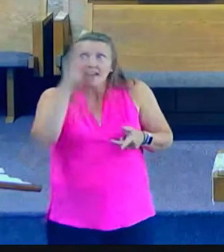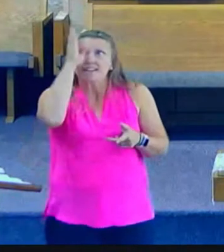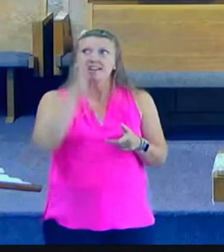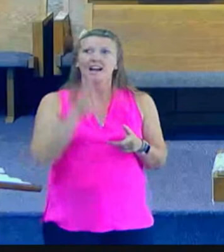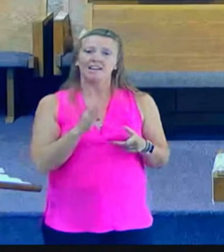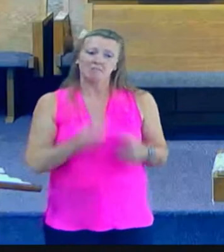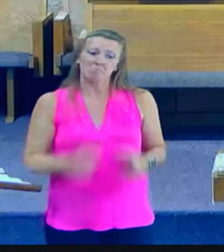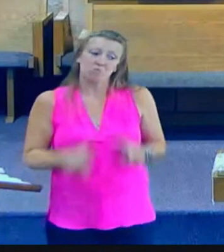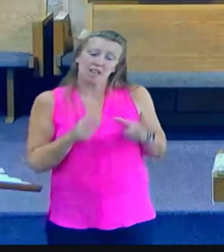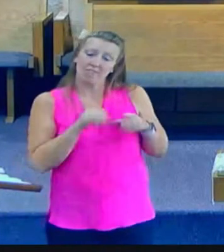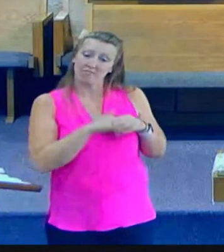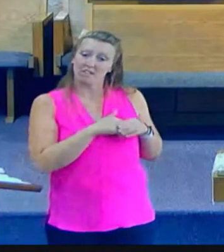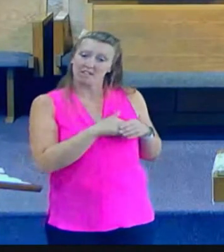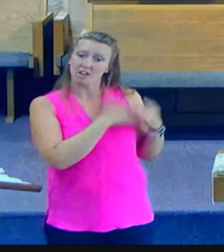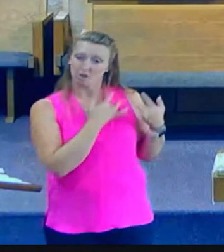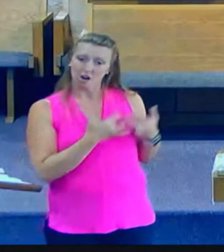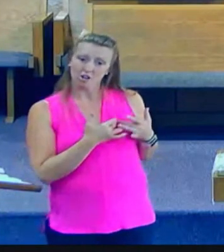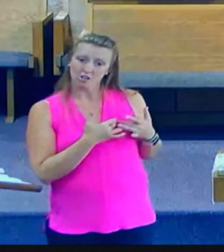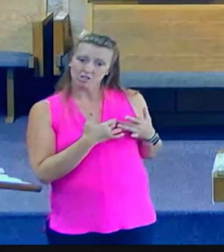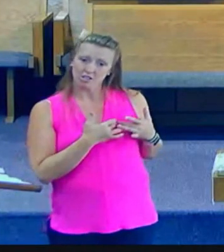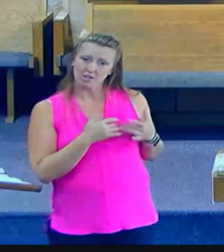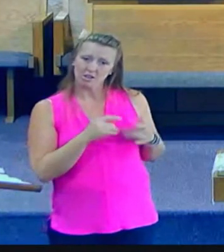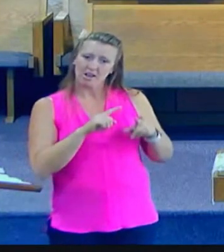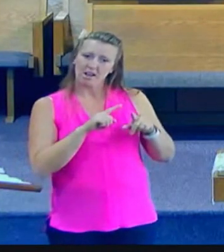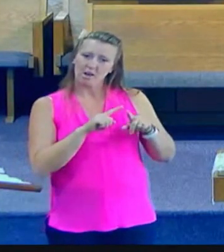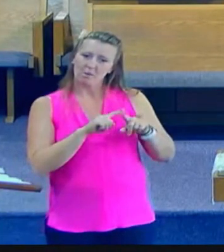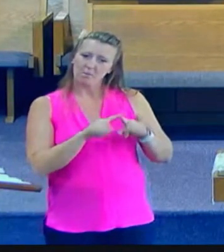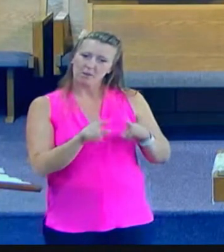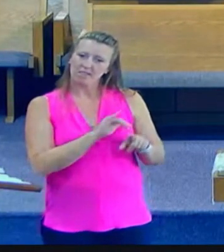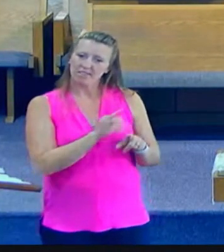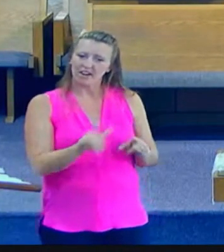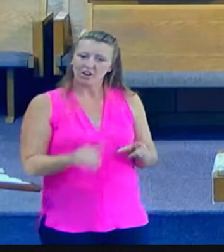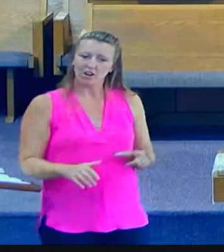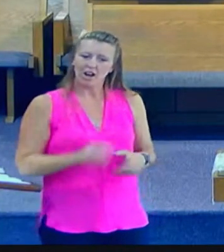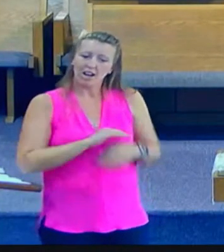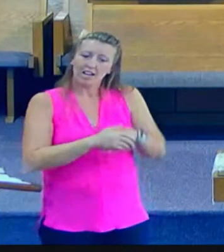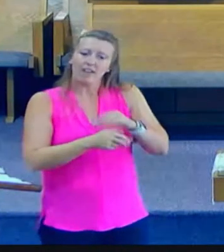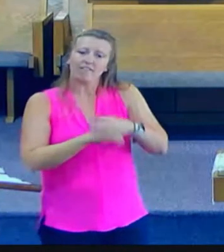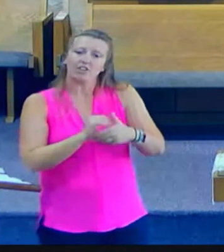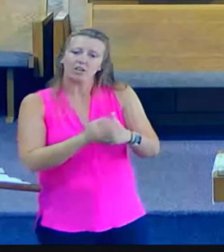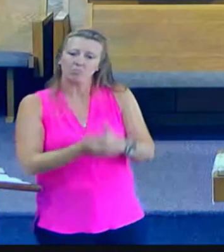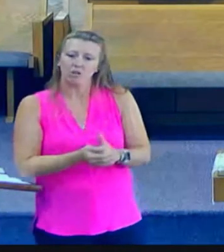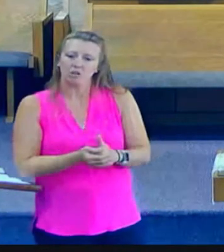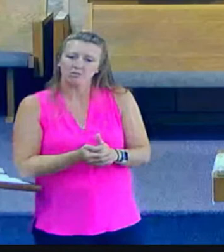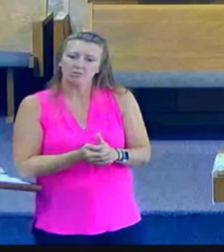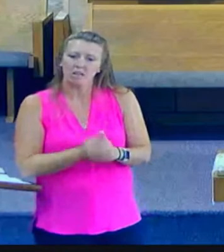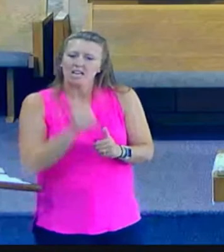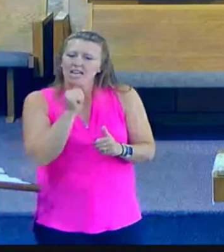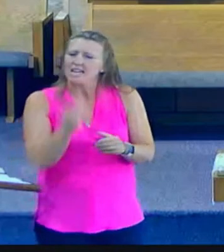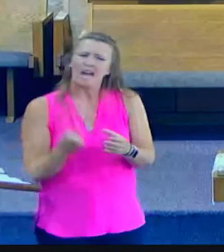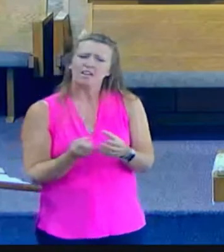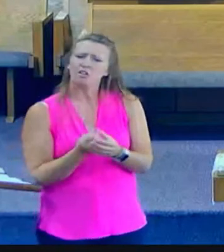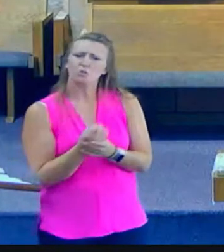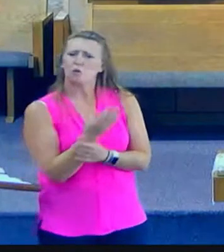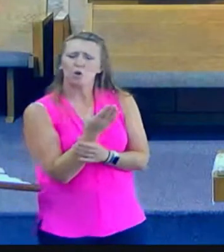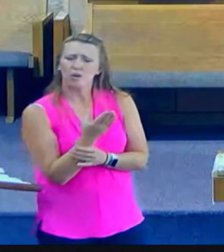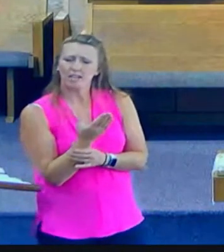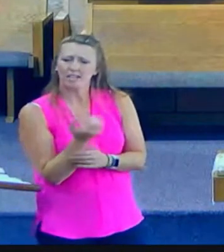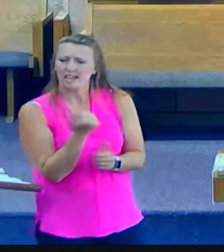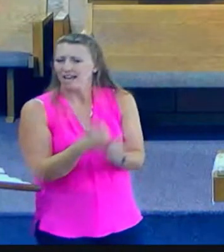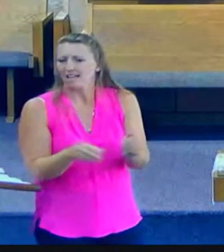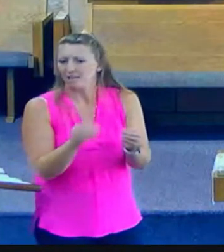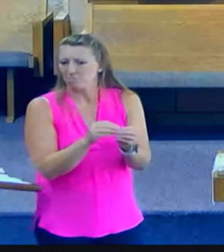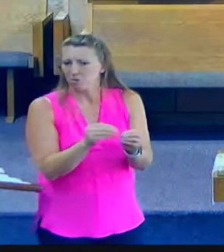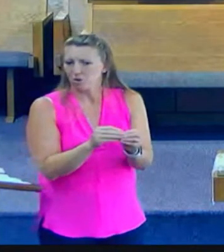determined that they're comfortable with they determine when they're going to give how much they're going to give